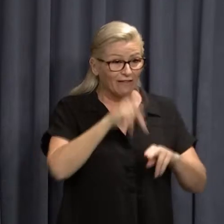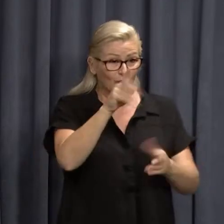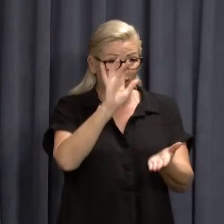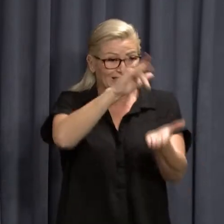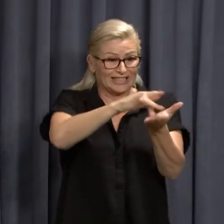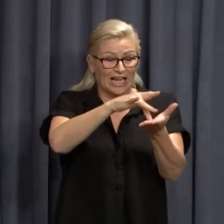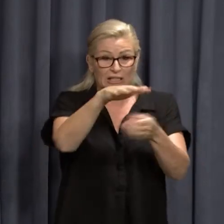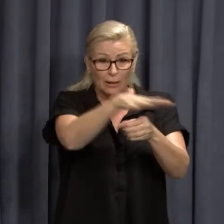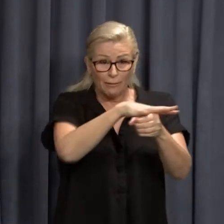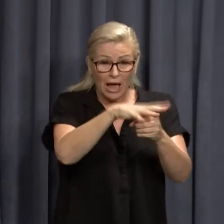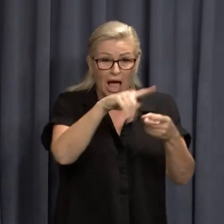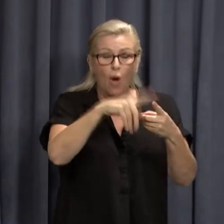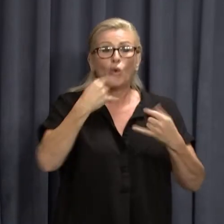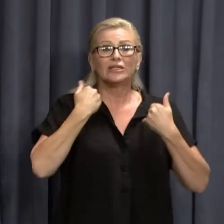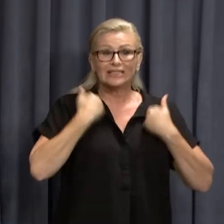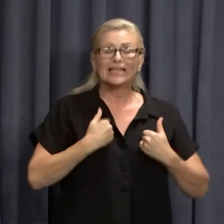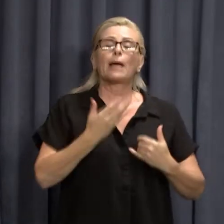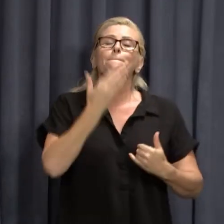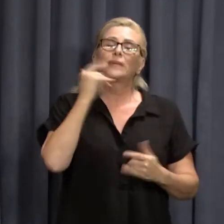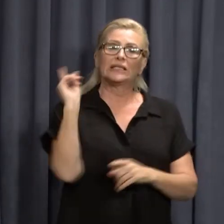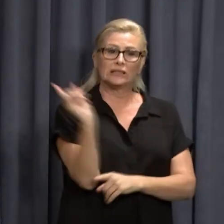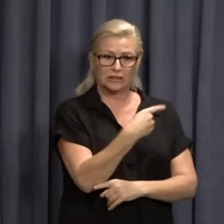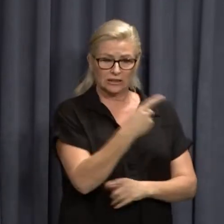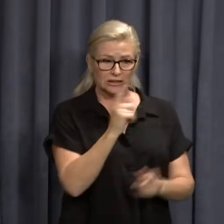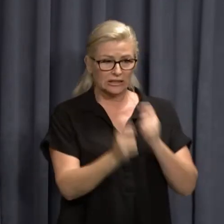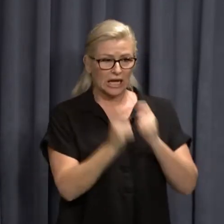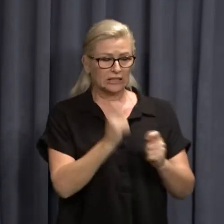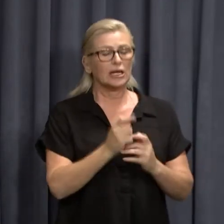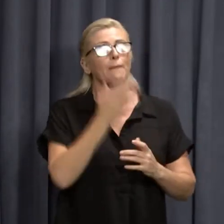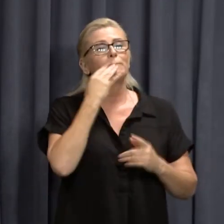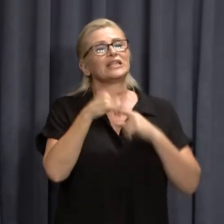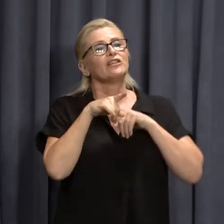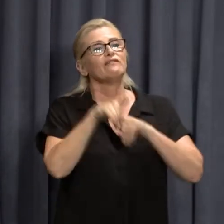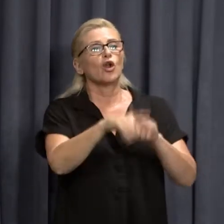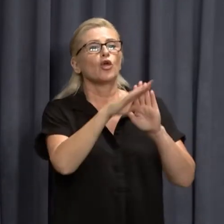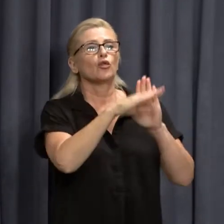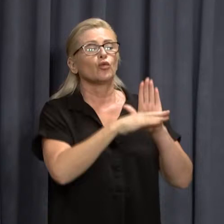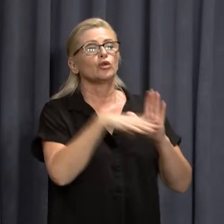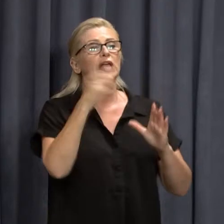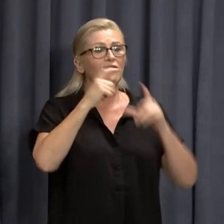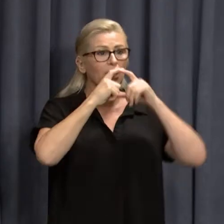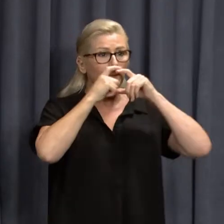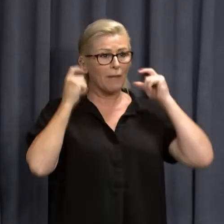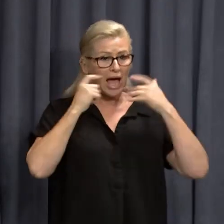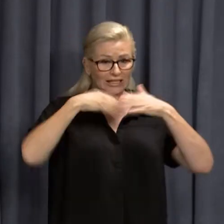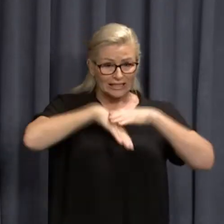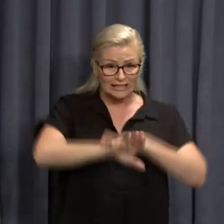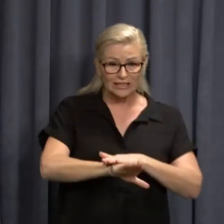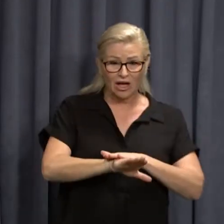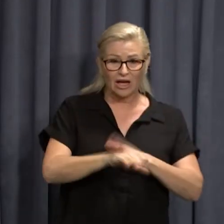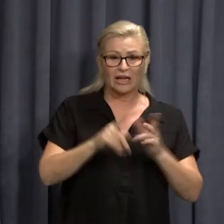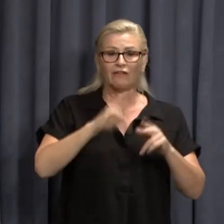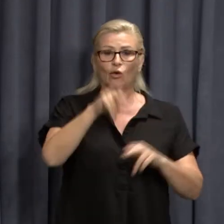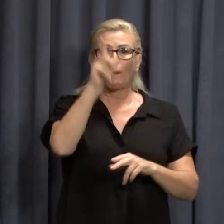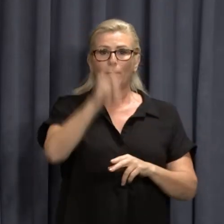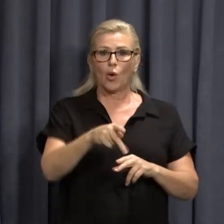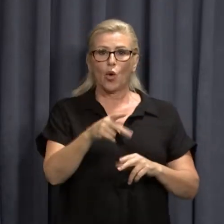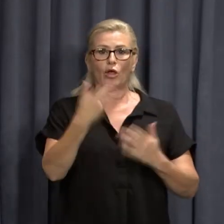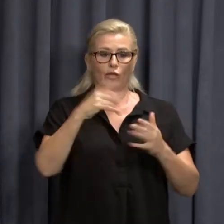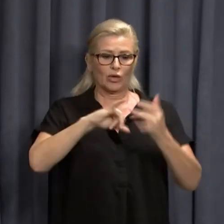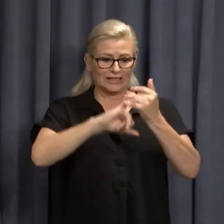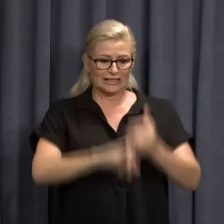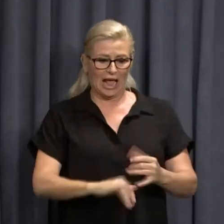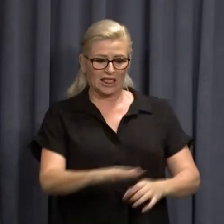tested now. As always, continue to follow the health directions, wear your mask indoors, if you are in Perth, Peel or the South West